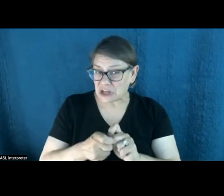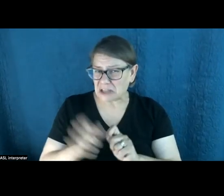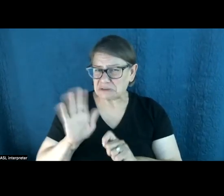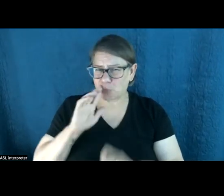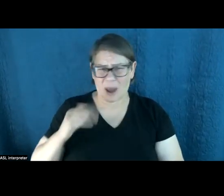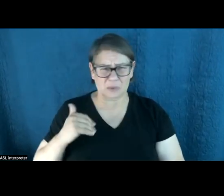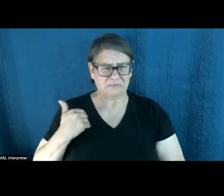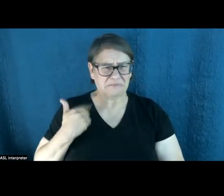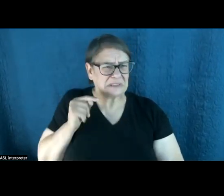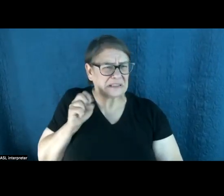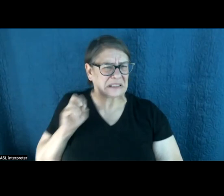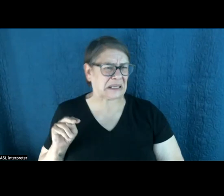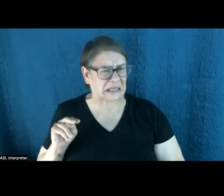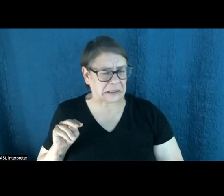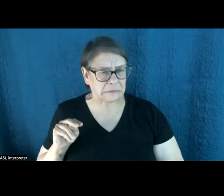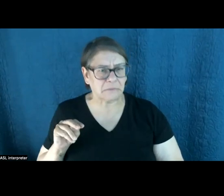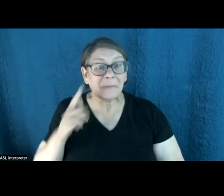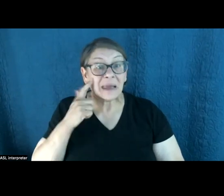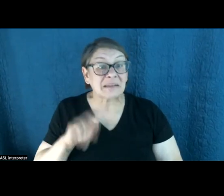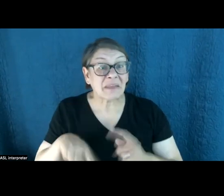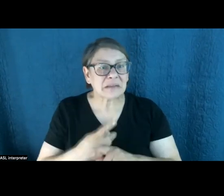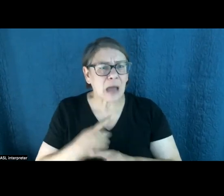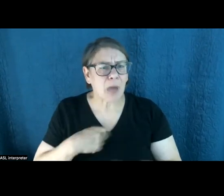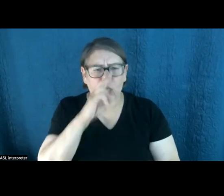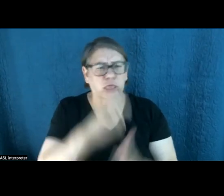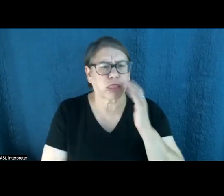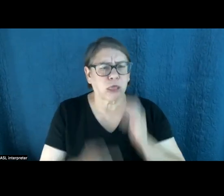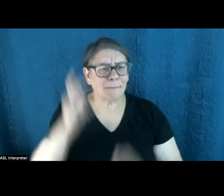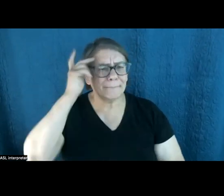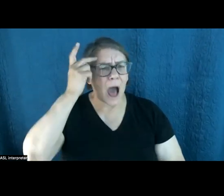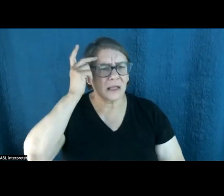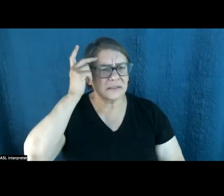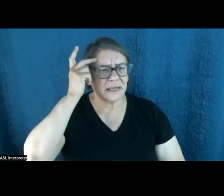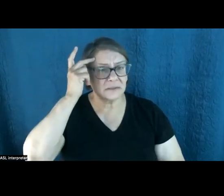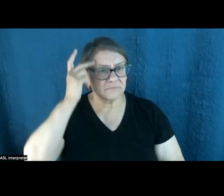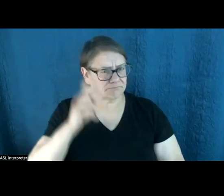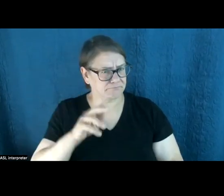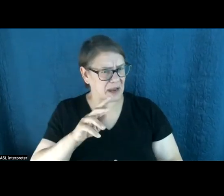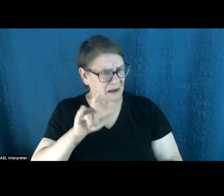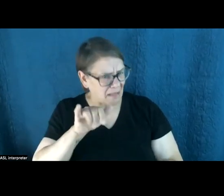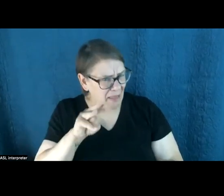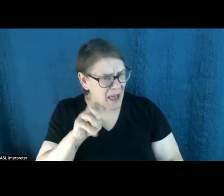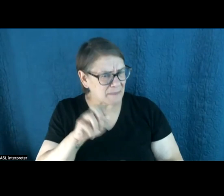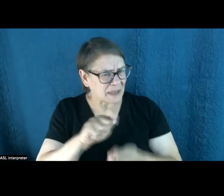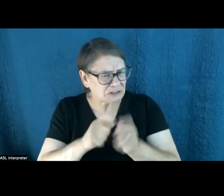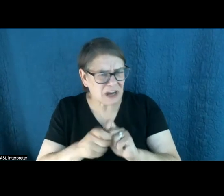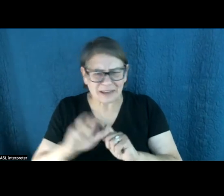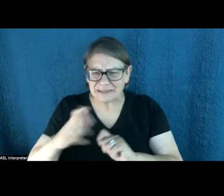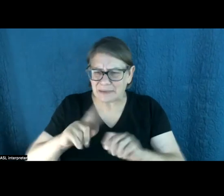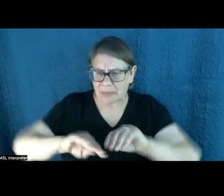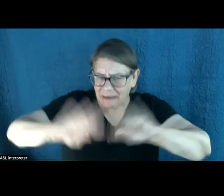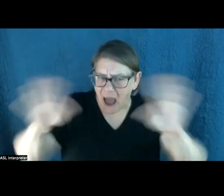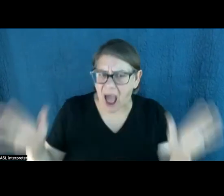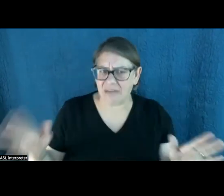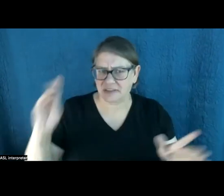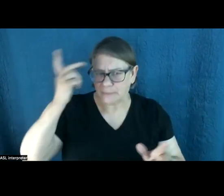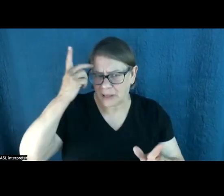somehow was a political junkie at the time for various reasons, and climate change just seemed like such an obvious one where it was like,